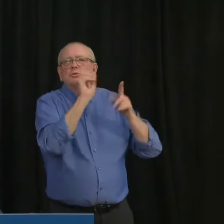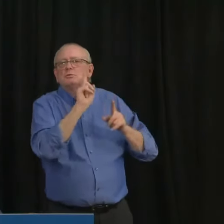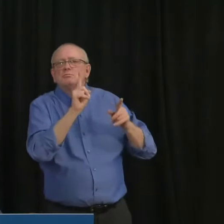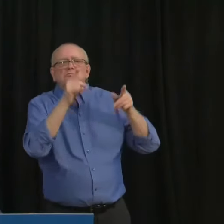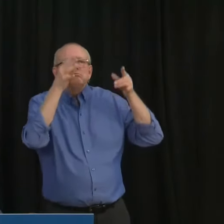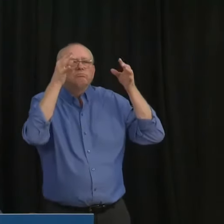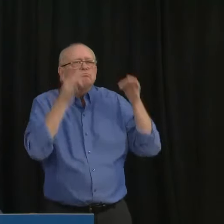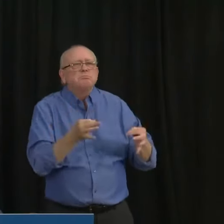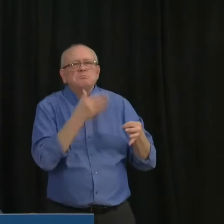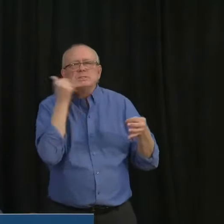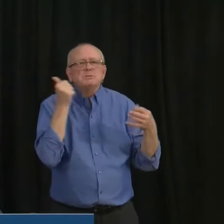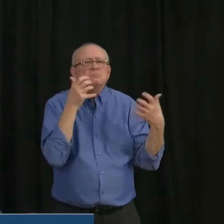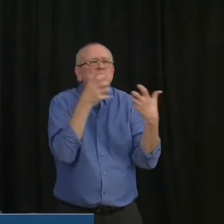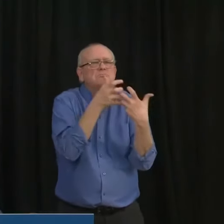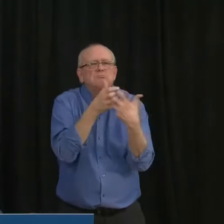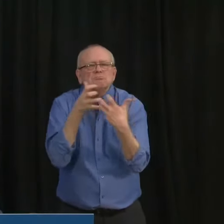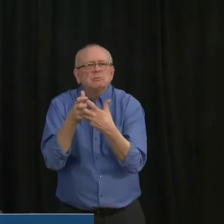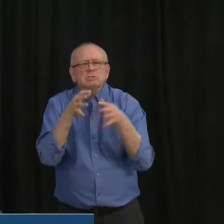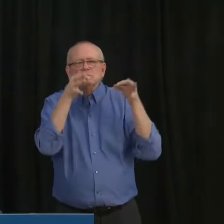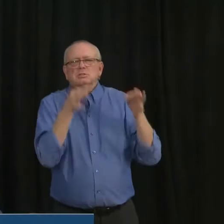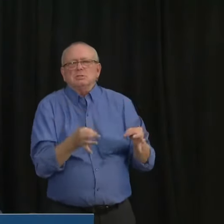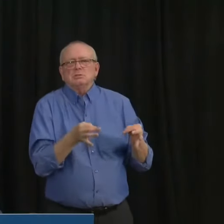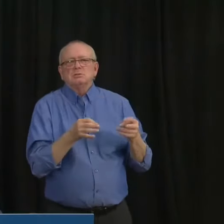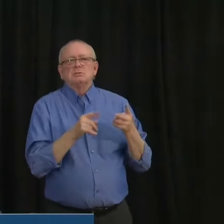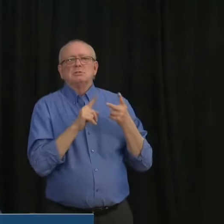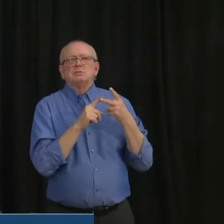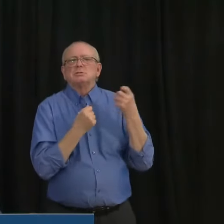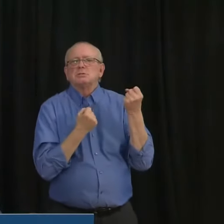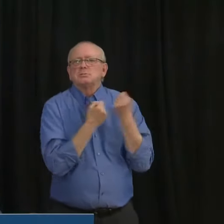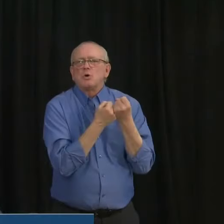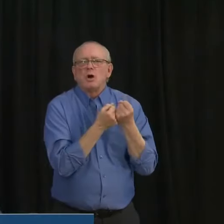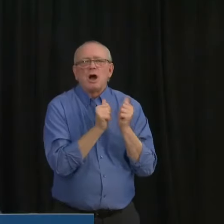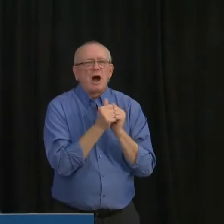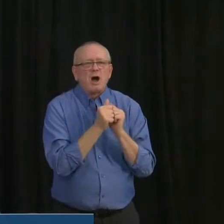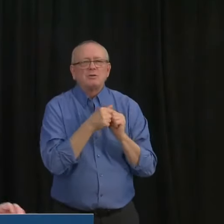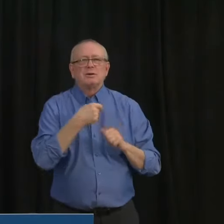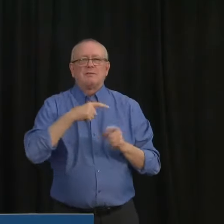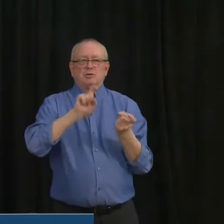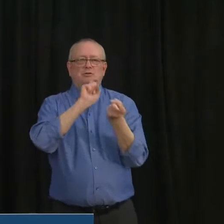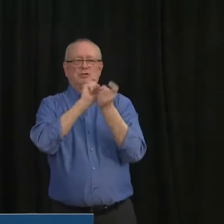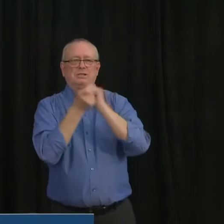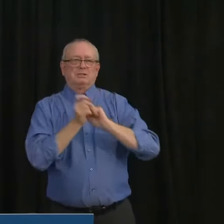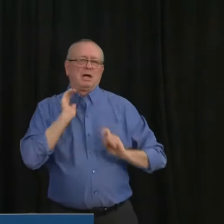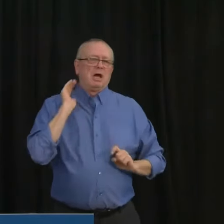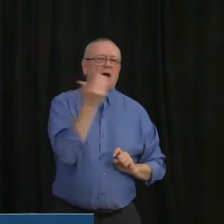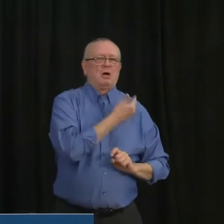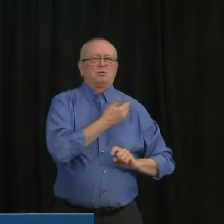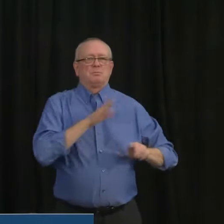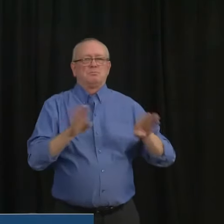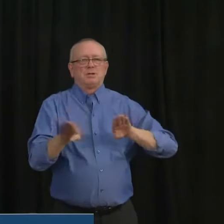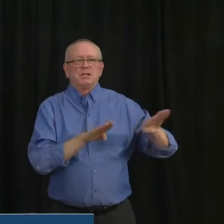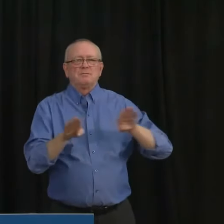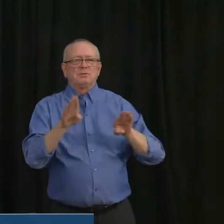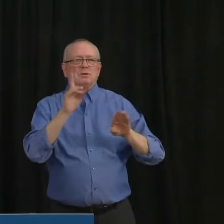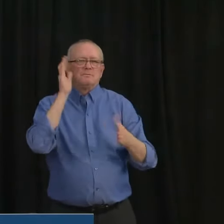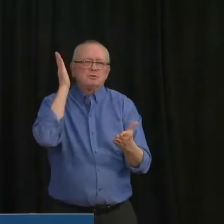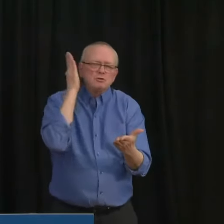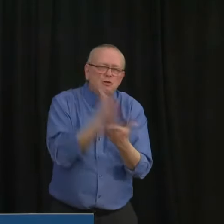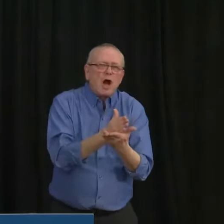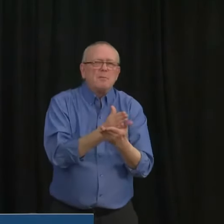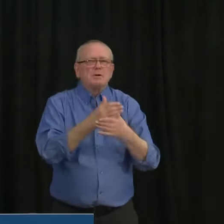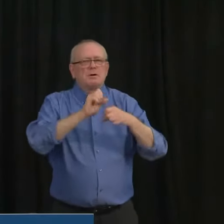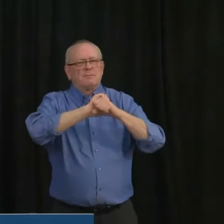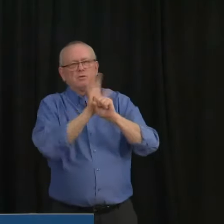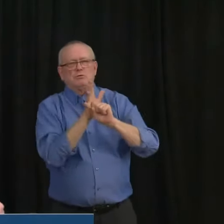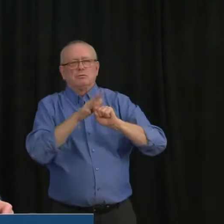means changing our behavior here in Alberta to stop the spread of the virus and reduce the demands on hospitals and other